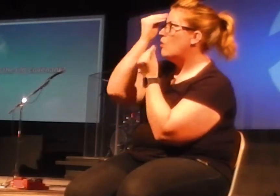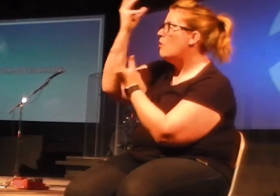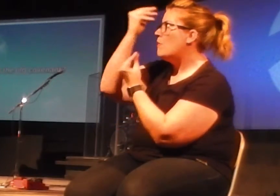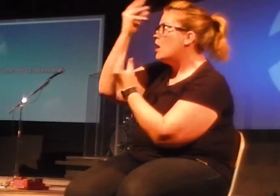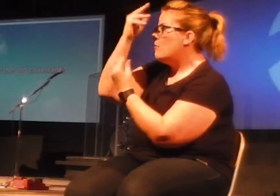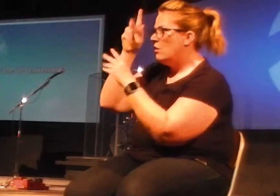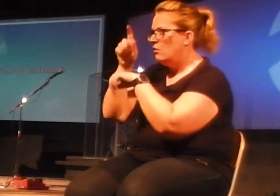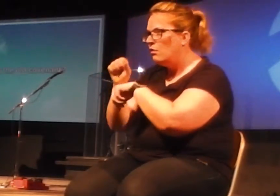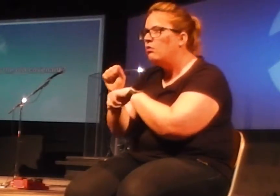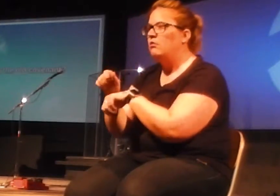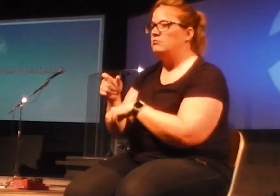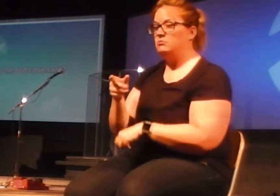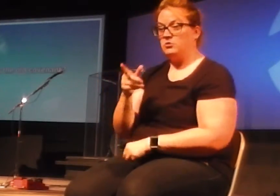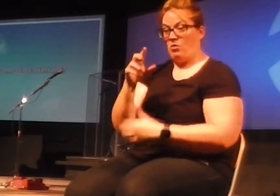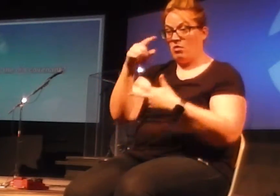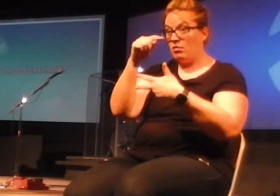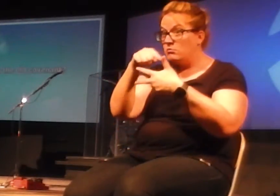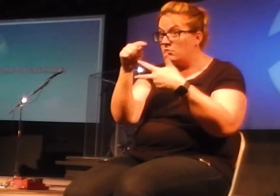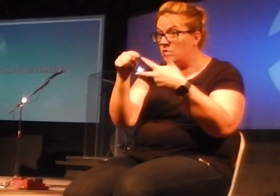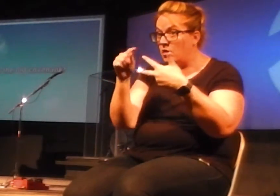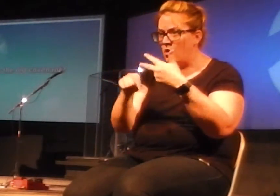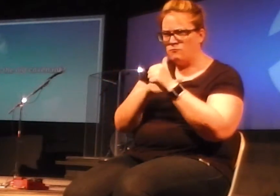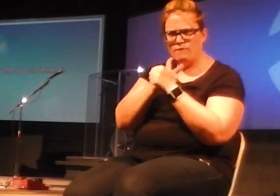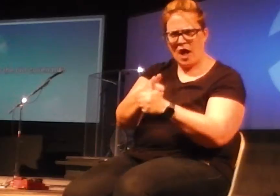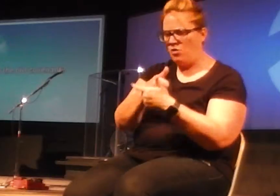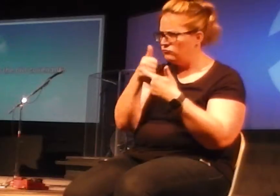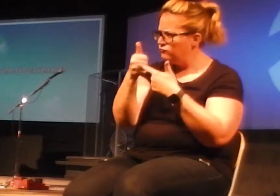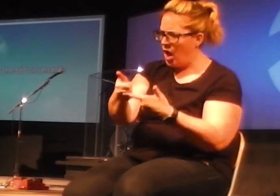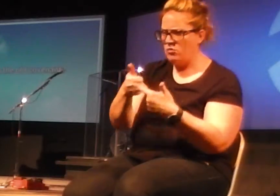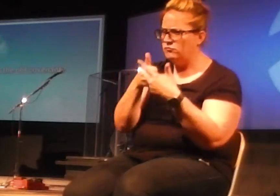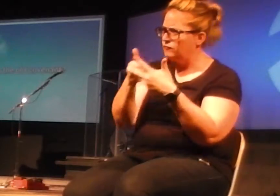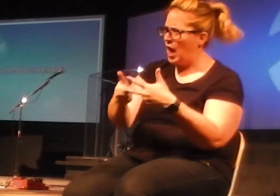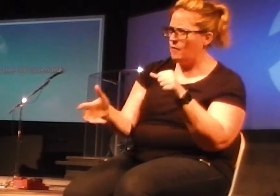In other words, you need to follow all three parts of the law. You need to follow it and follow it perfectly.